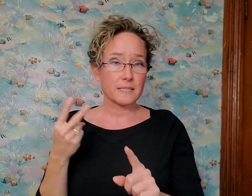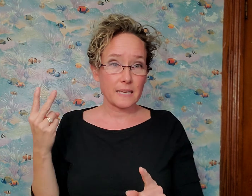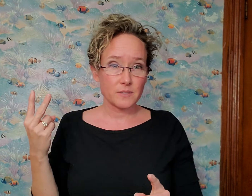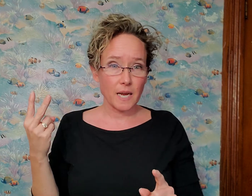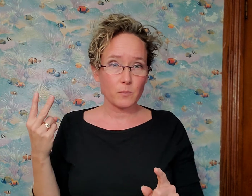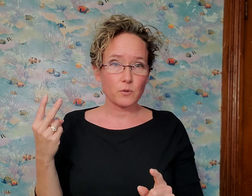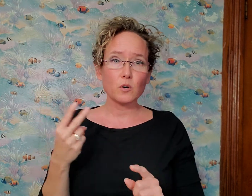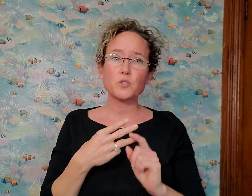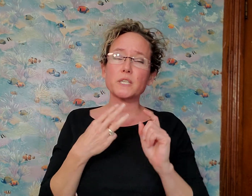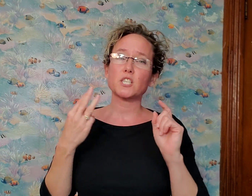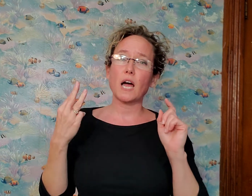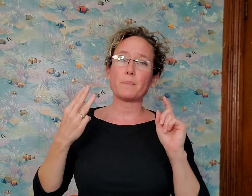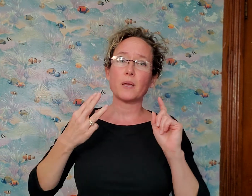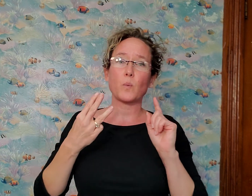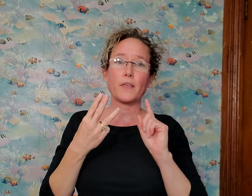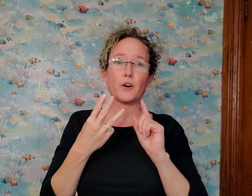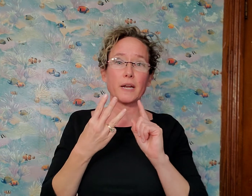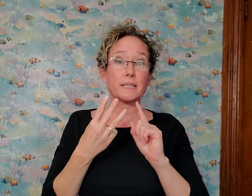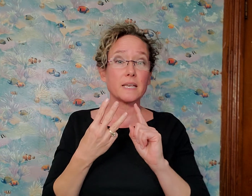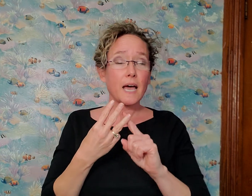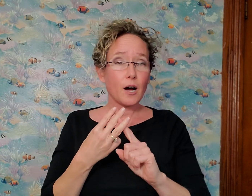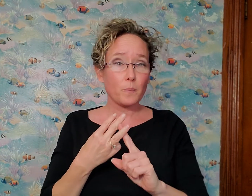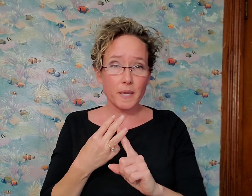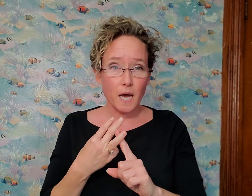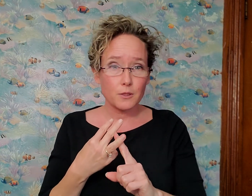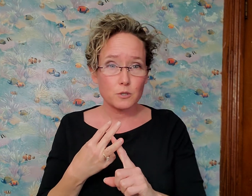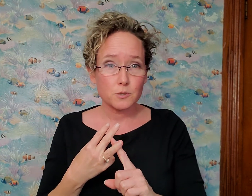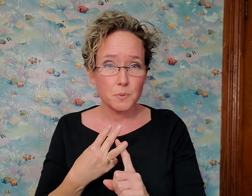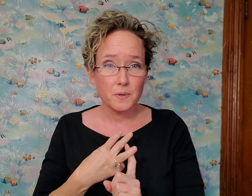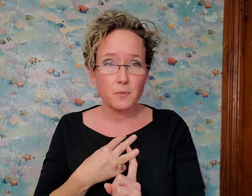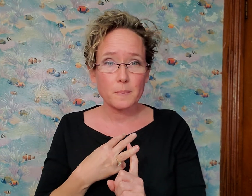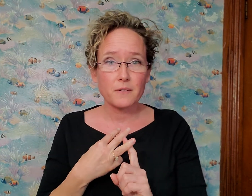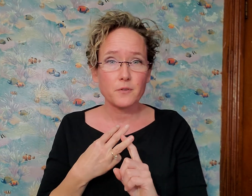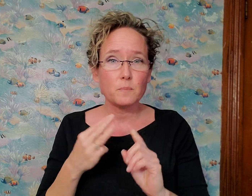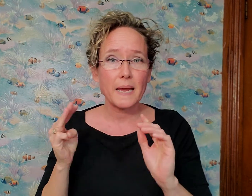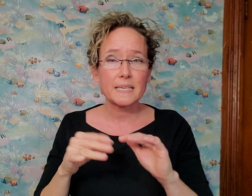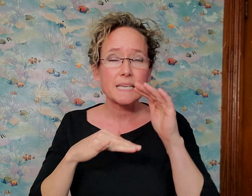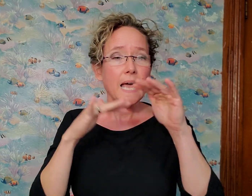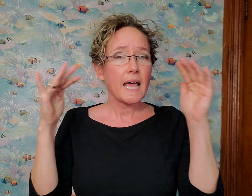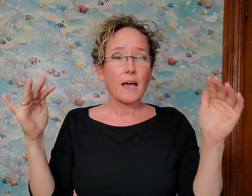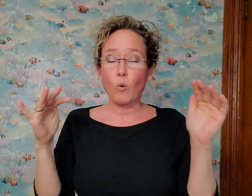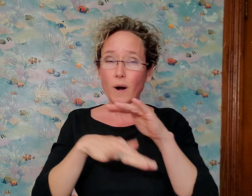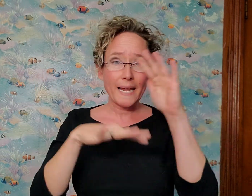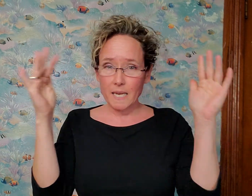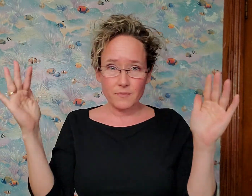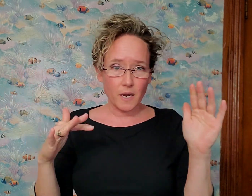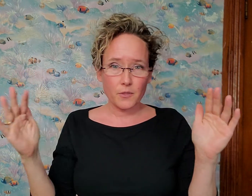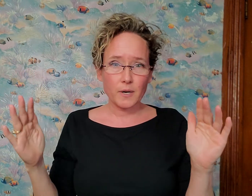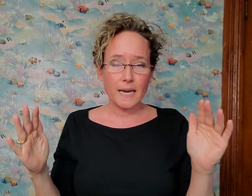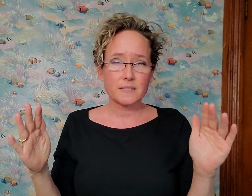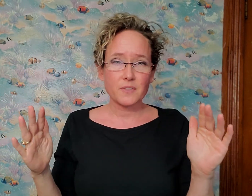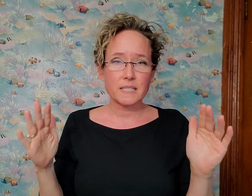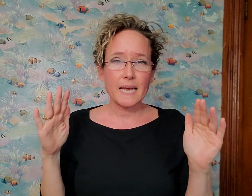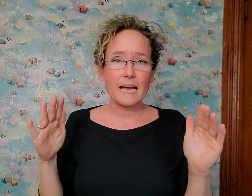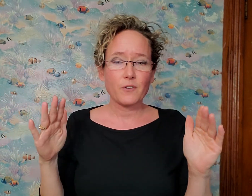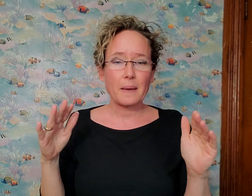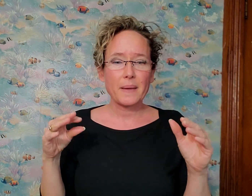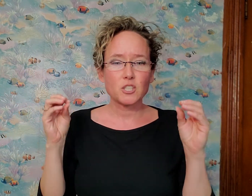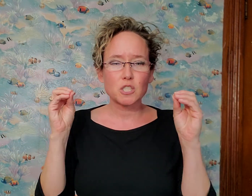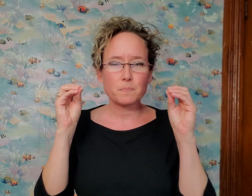to save time with grocery shopping, whether it's helping others through reforming food banks or any of the other kinds of things I have on that page. Just